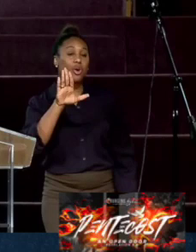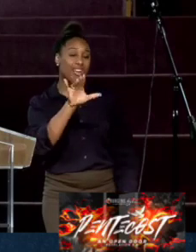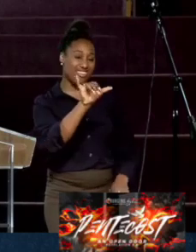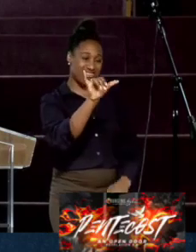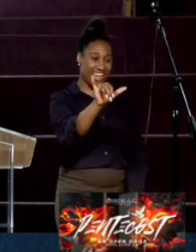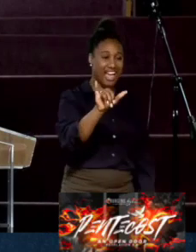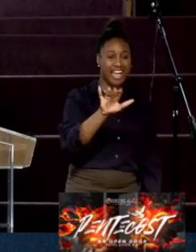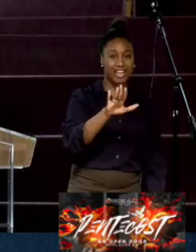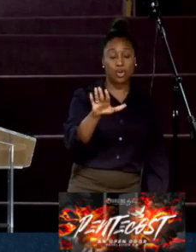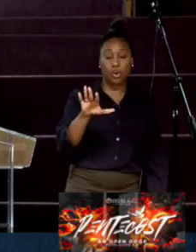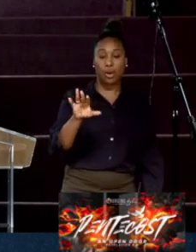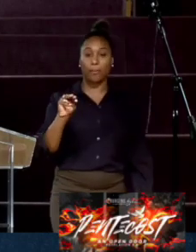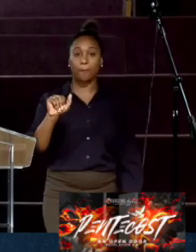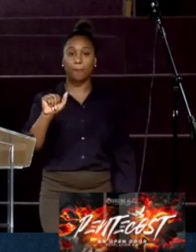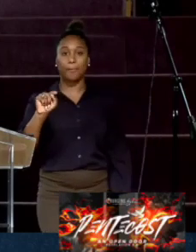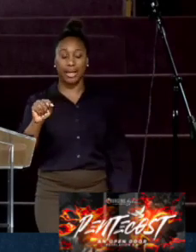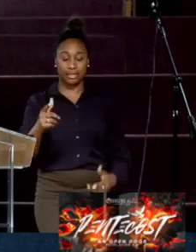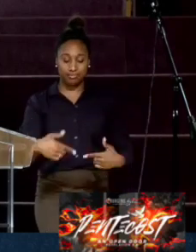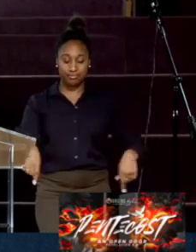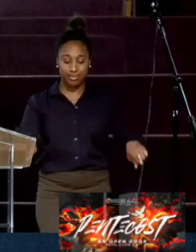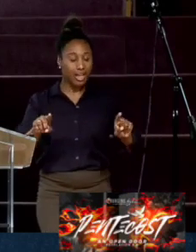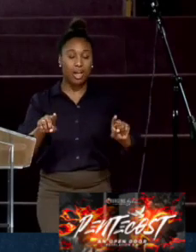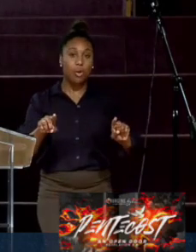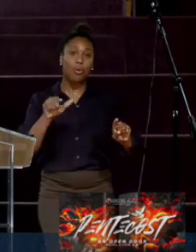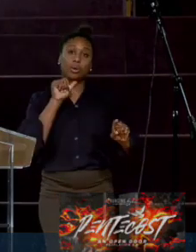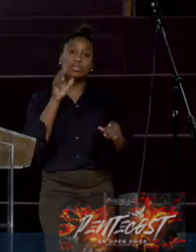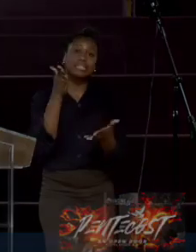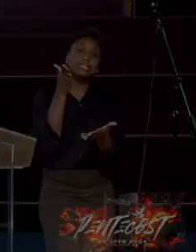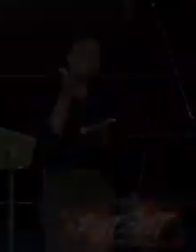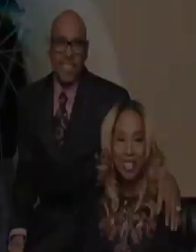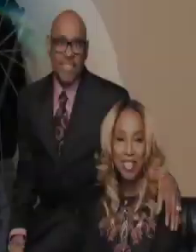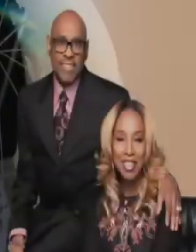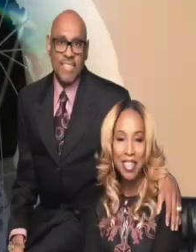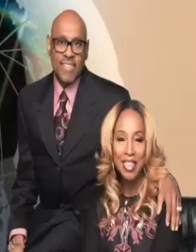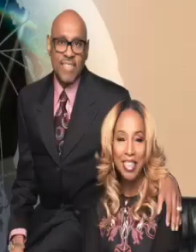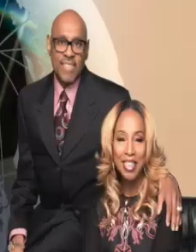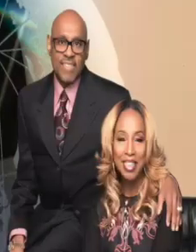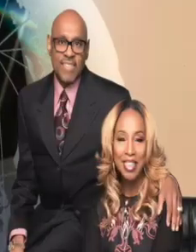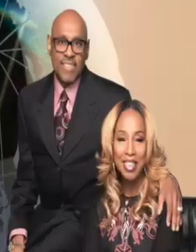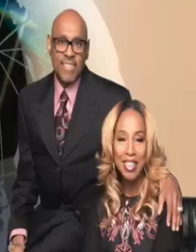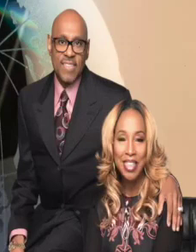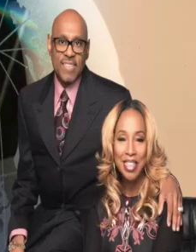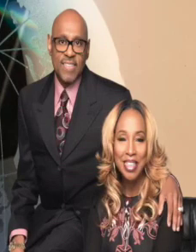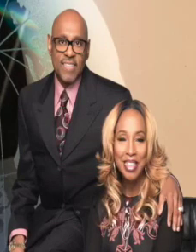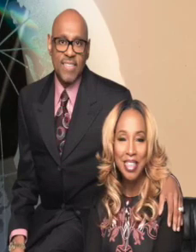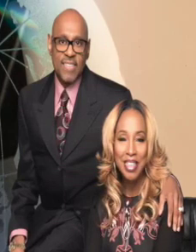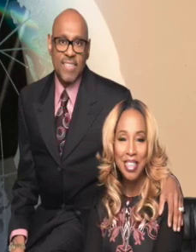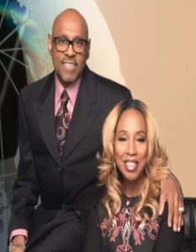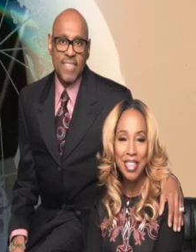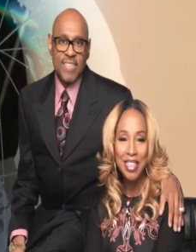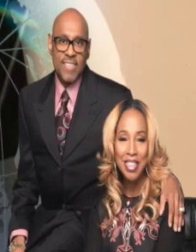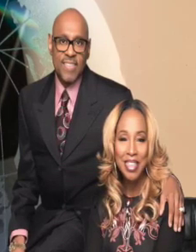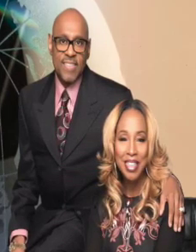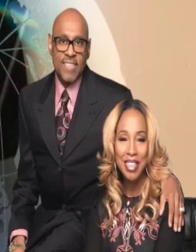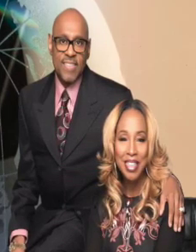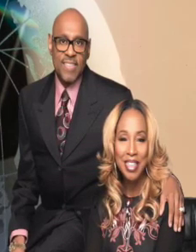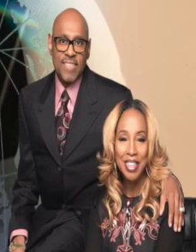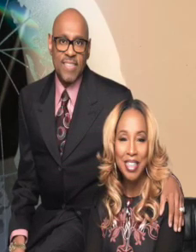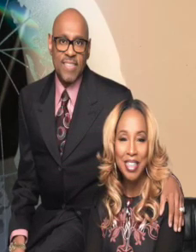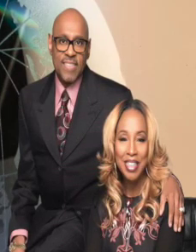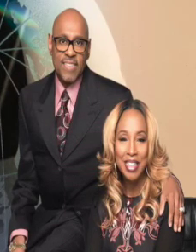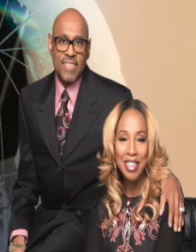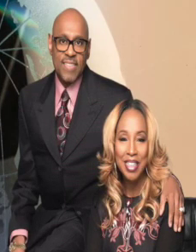you from believing that God can and he will. Oh, things are